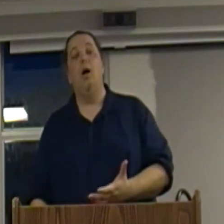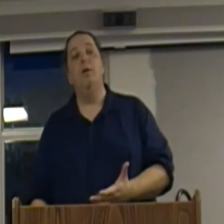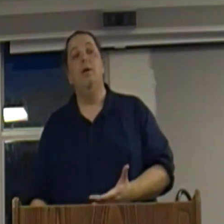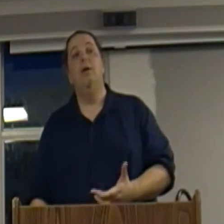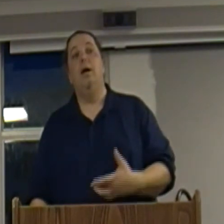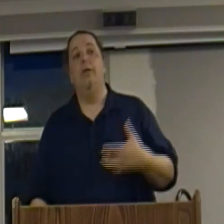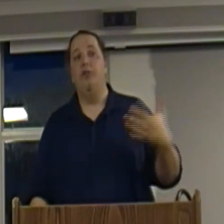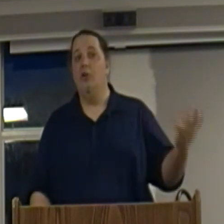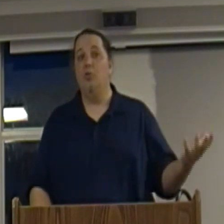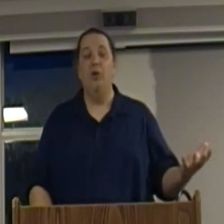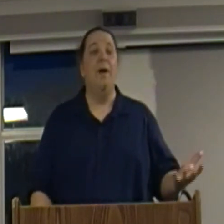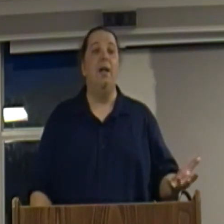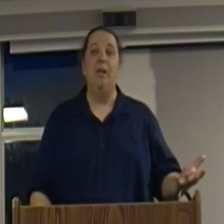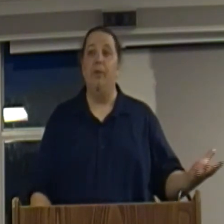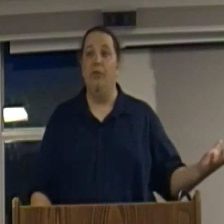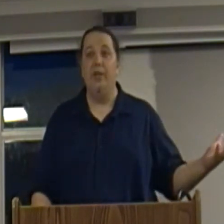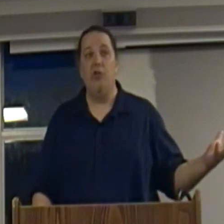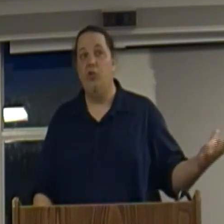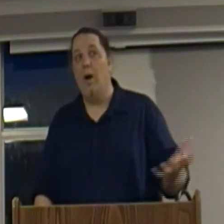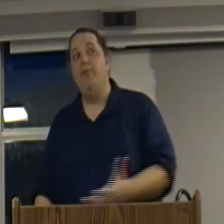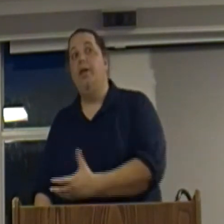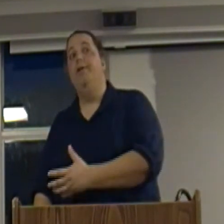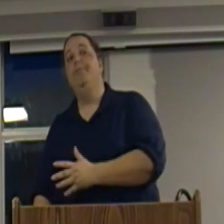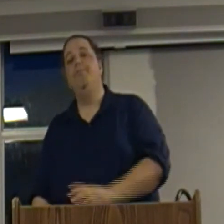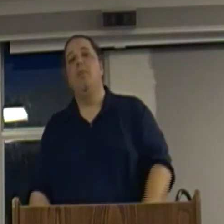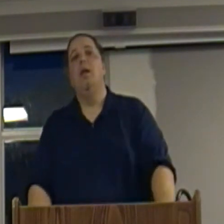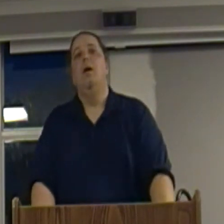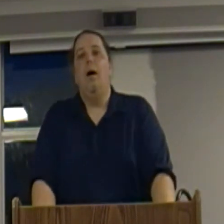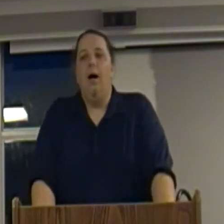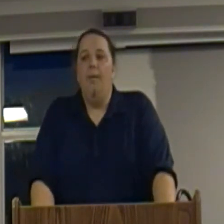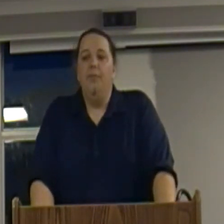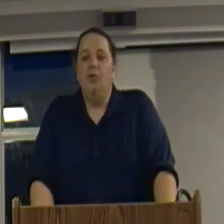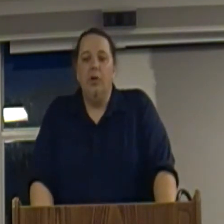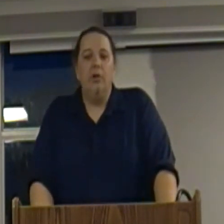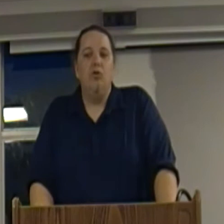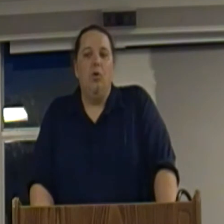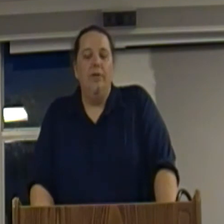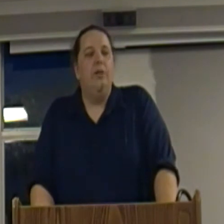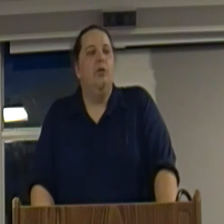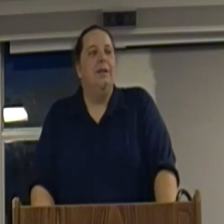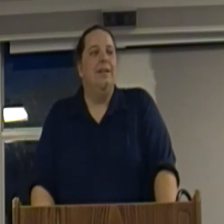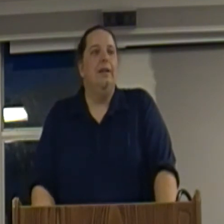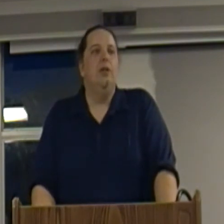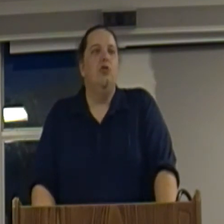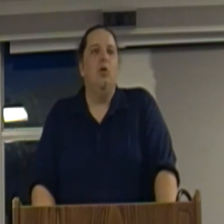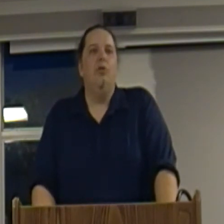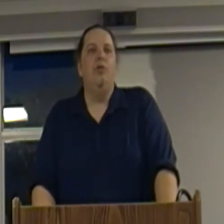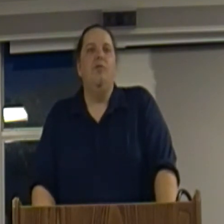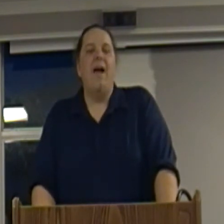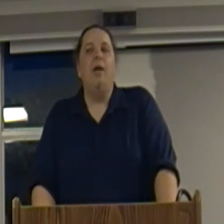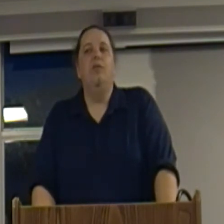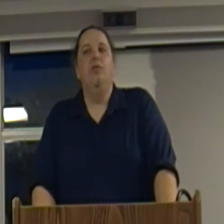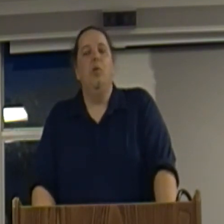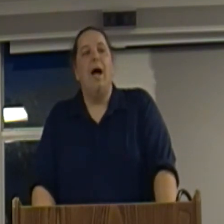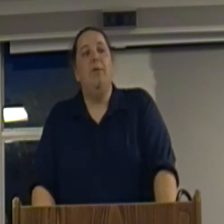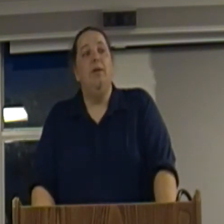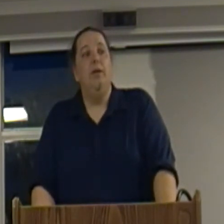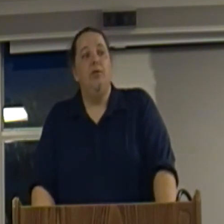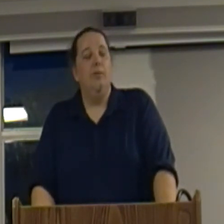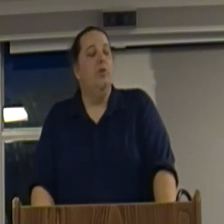hard. The Turks were nomadic people, so they just swept in. Took control. And they took control so fast and so rapidly and started